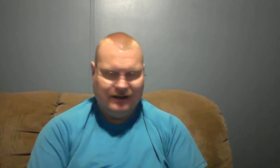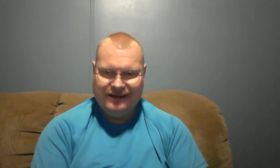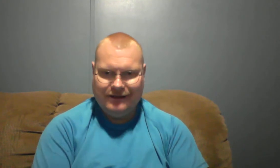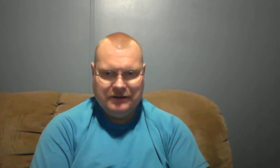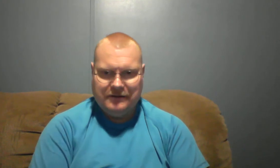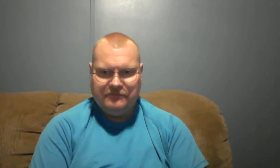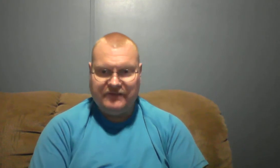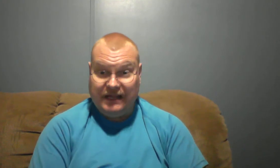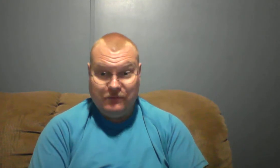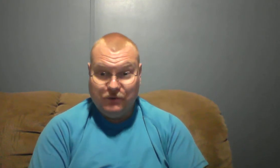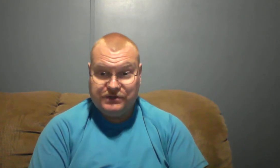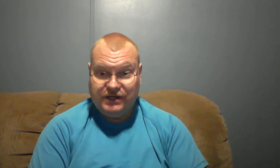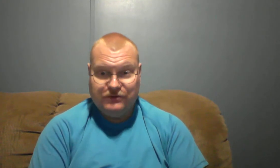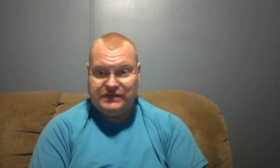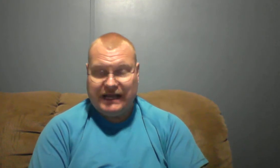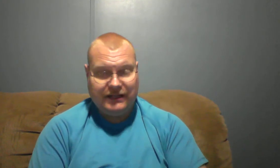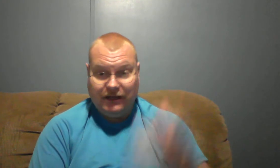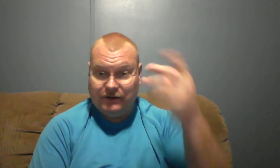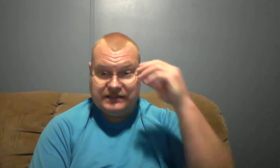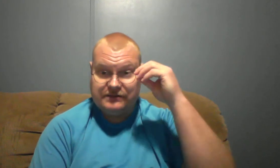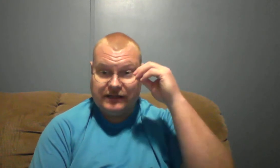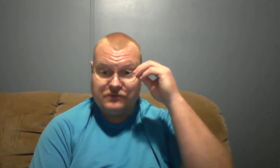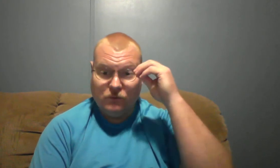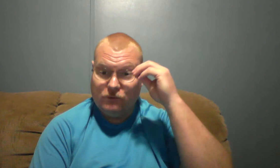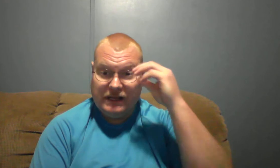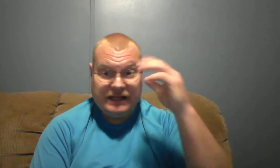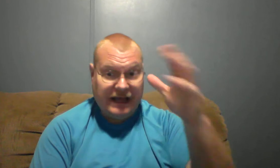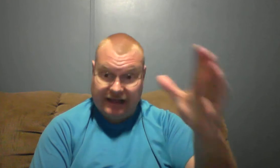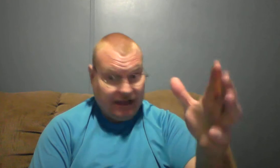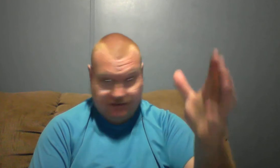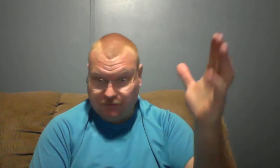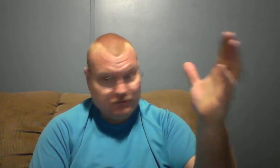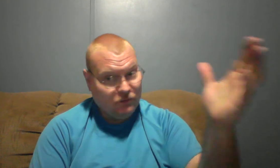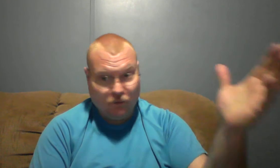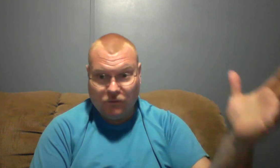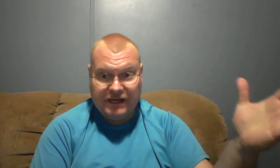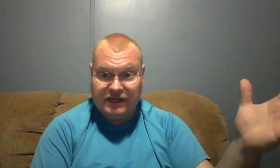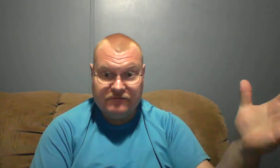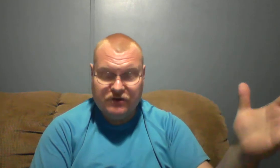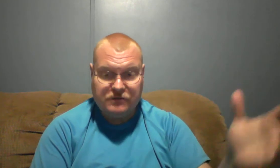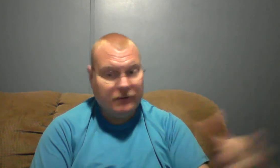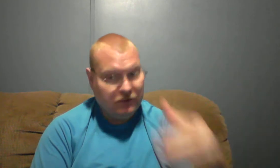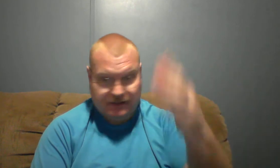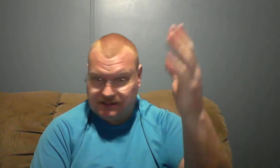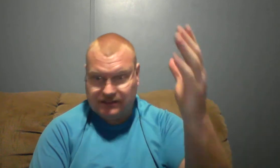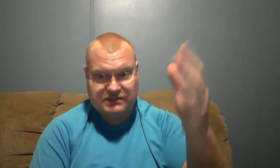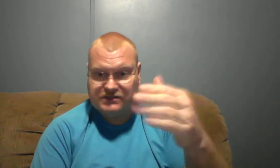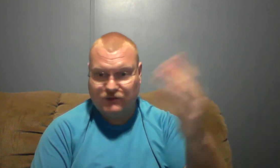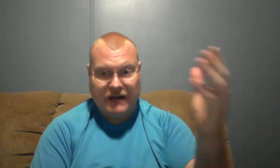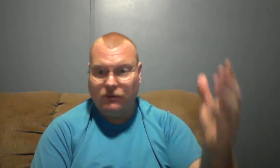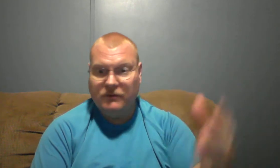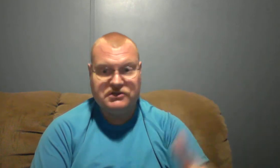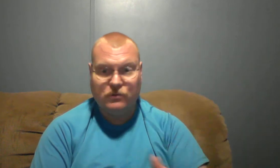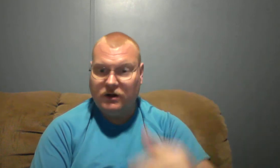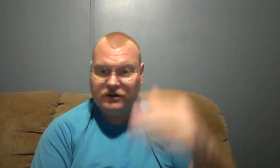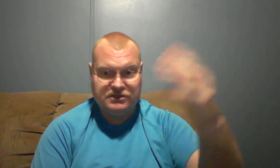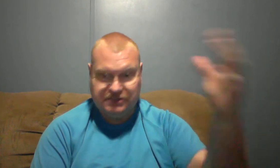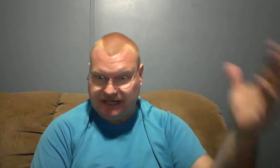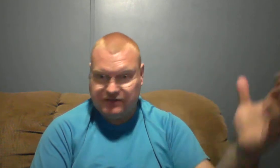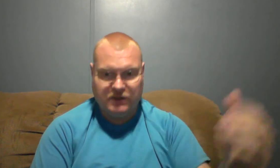if anyone wants to use that that's one way to confuse people scramble a bunch of words change a bunch of